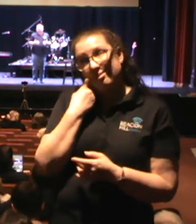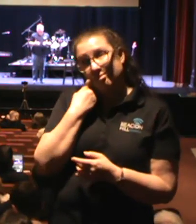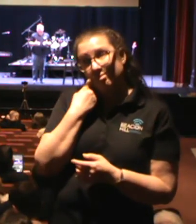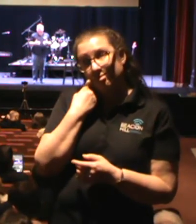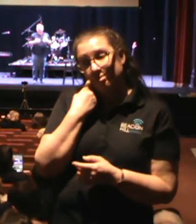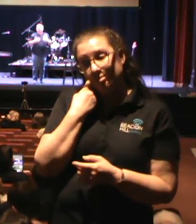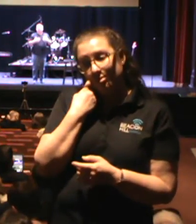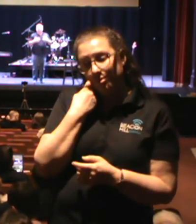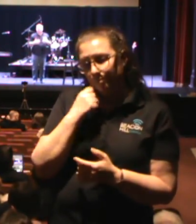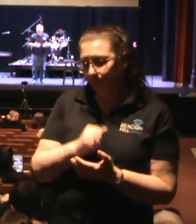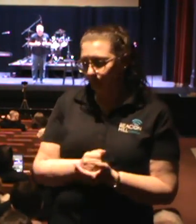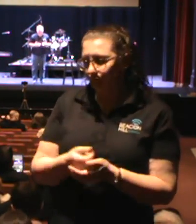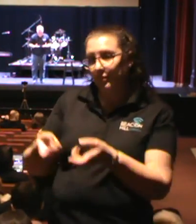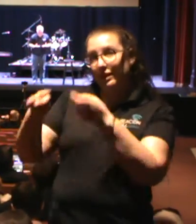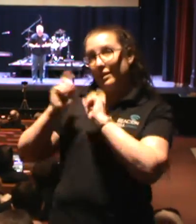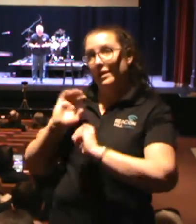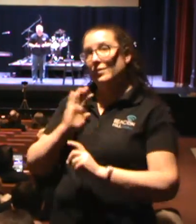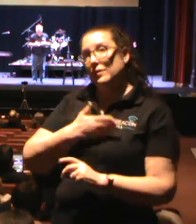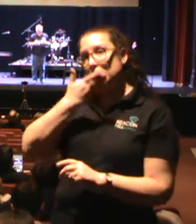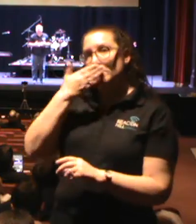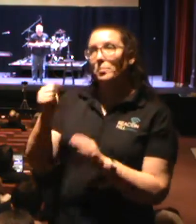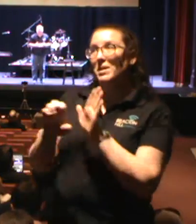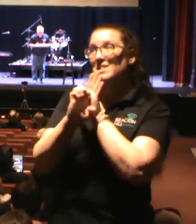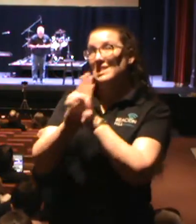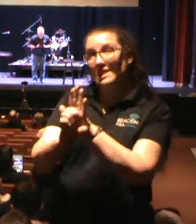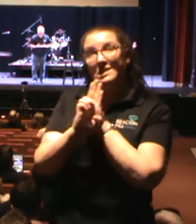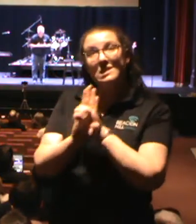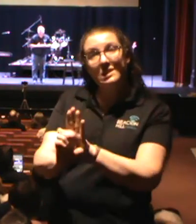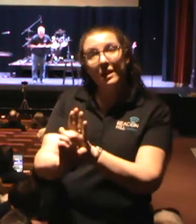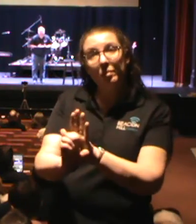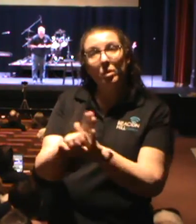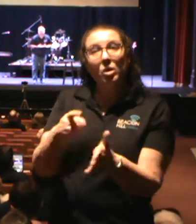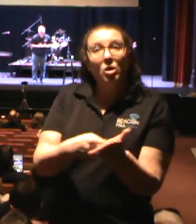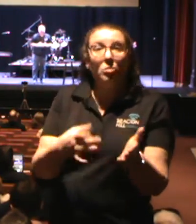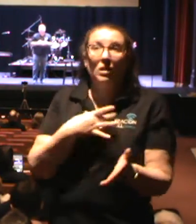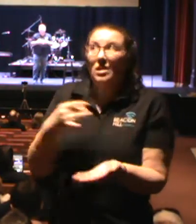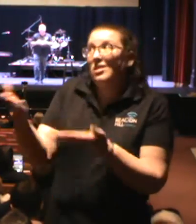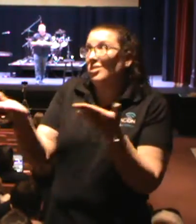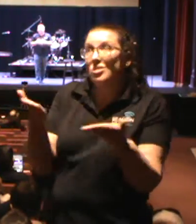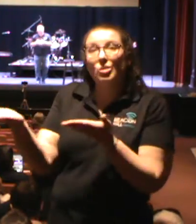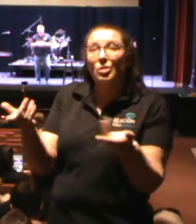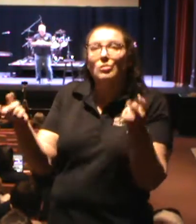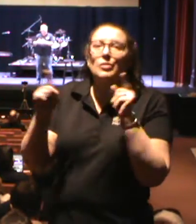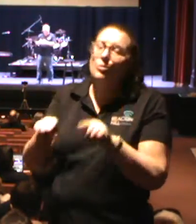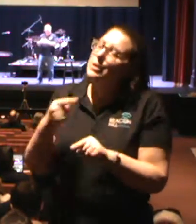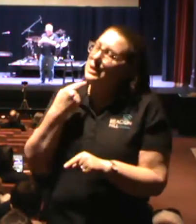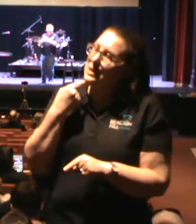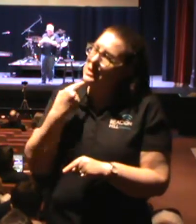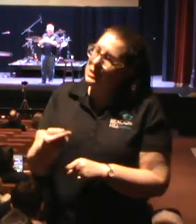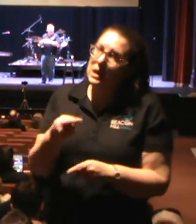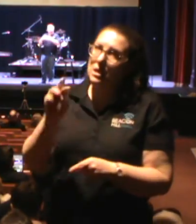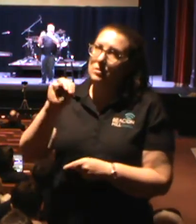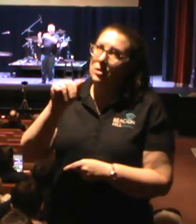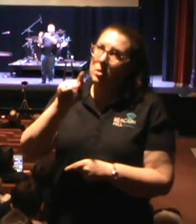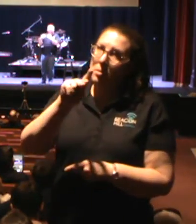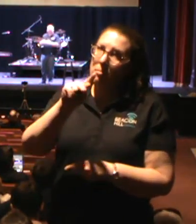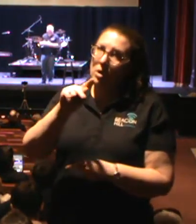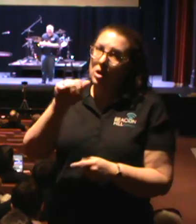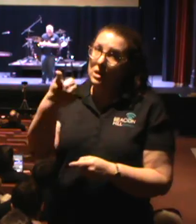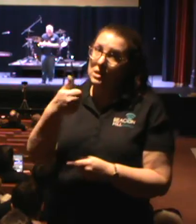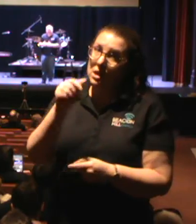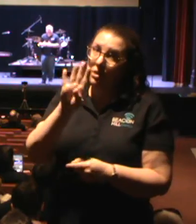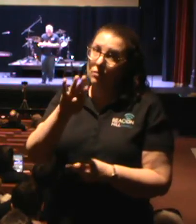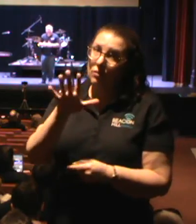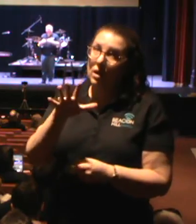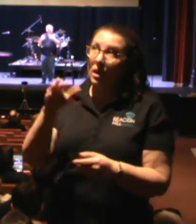shocker, gives us the best example of what it is like to serve. When he says in Mark 10, 45, the Son of